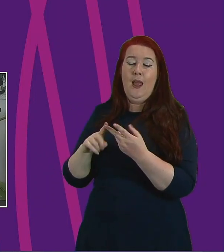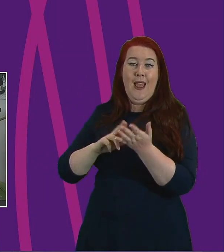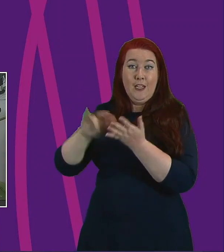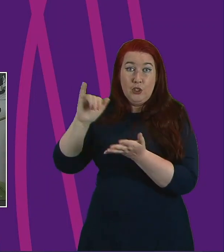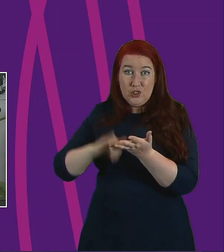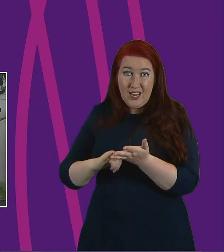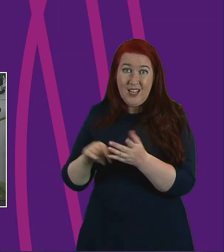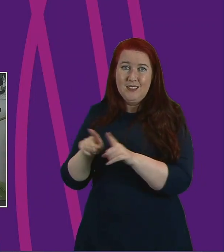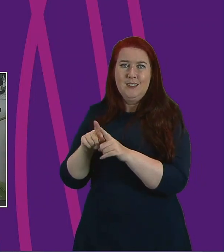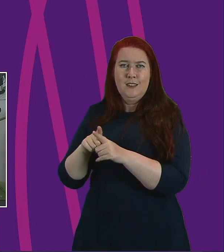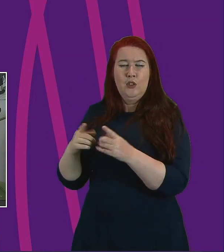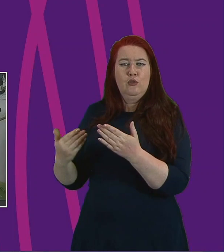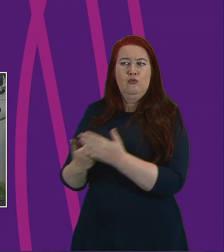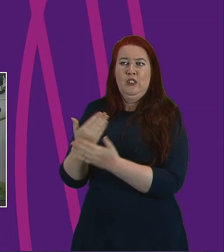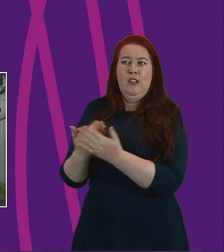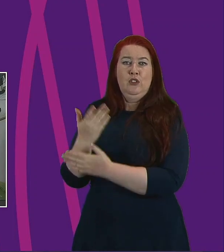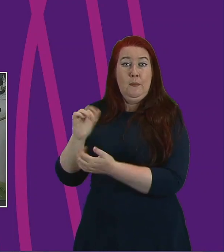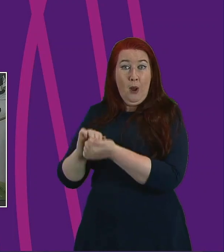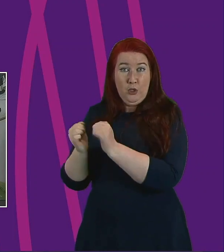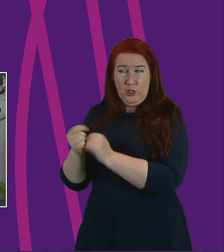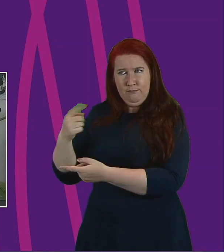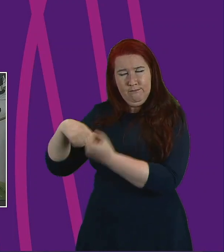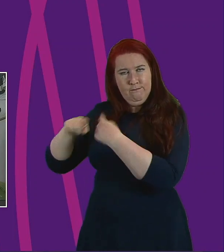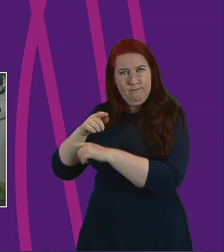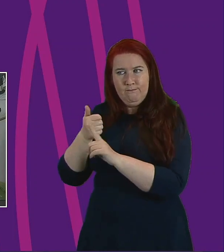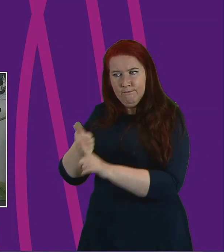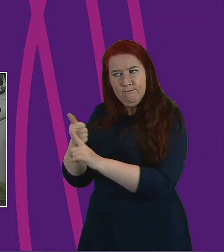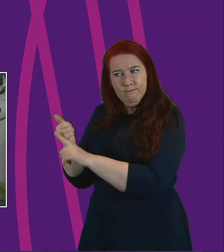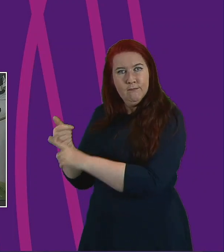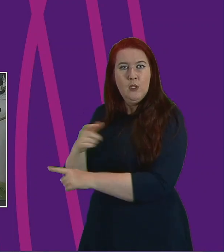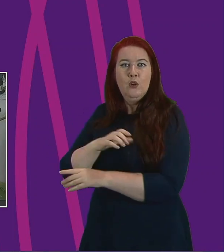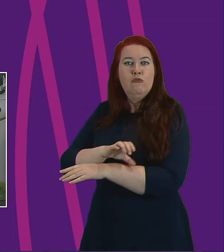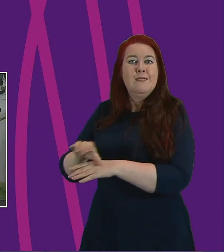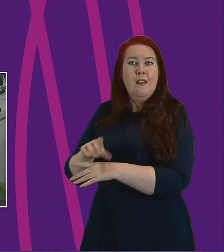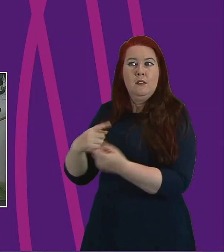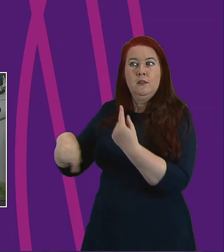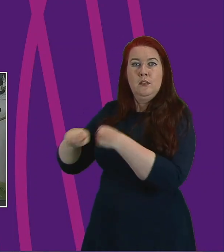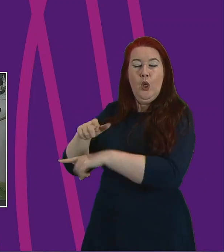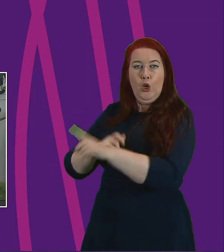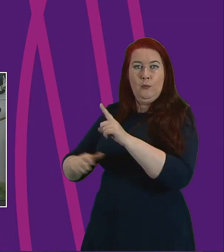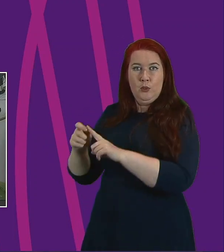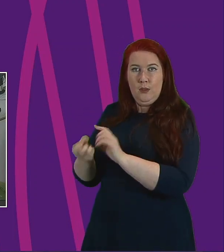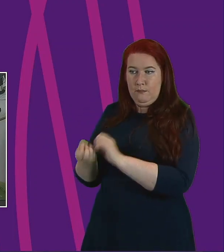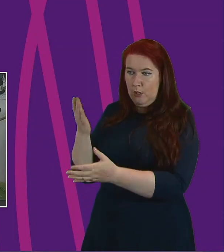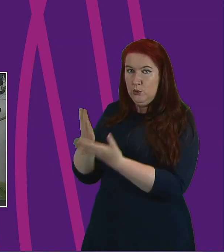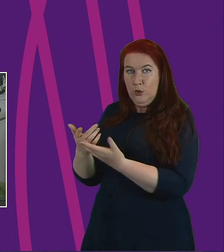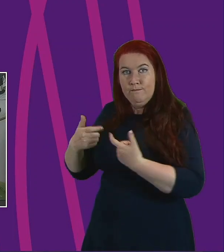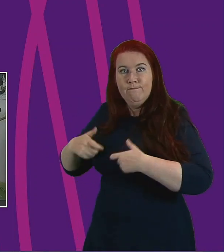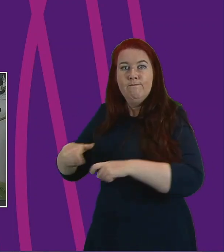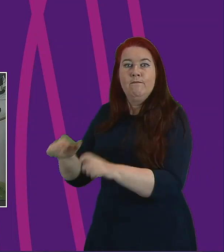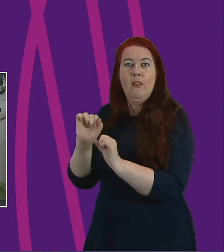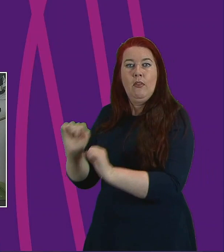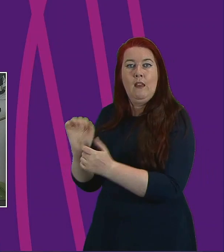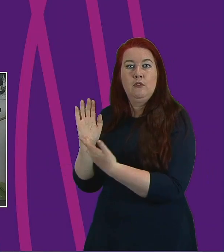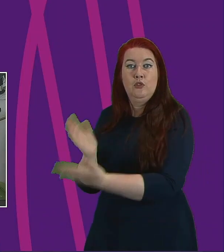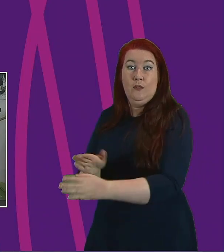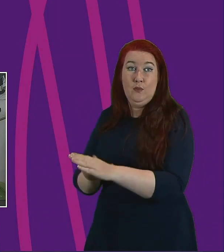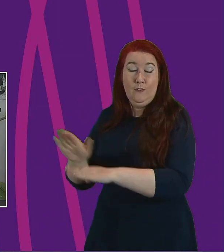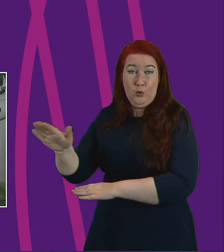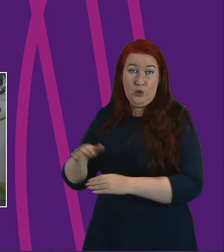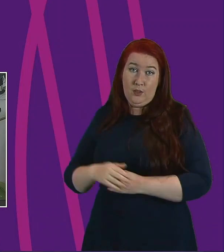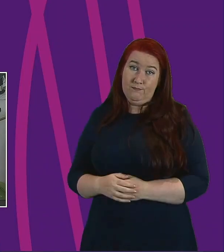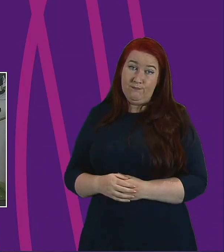Regeneration Partnership to develop resilience within the community and ensure sustainability of services in the future.